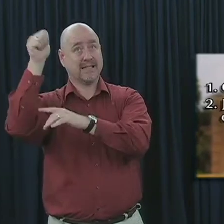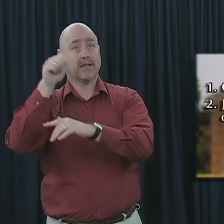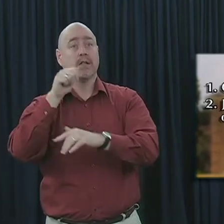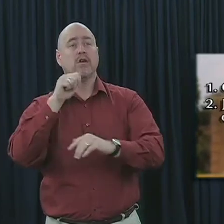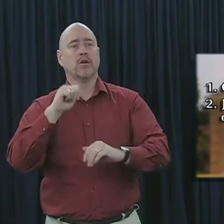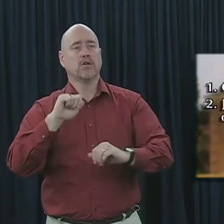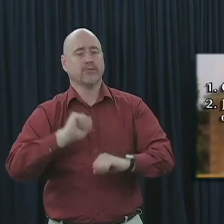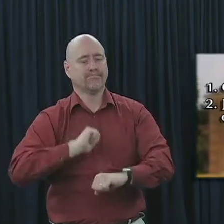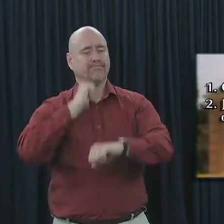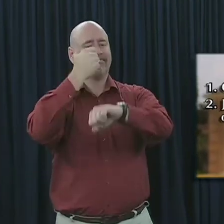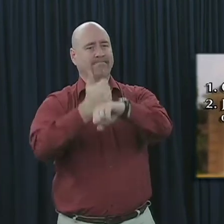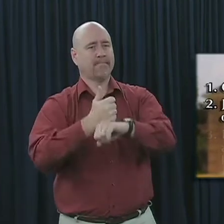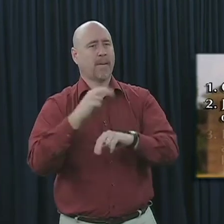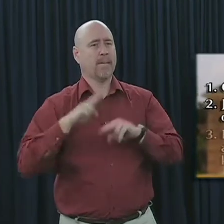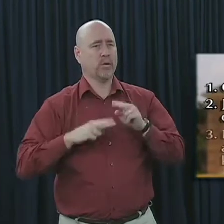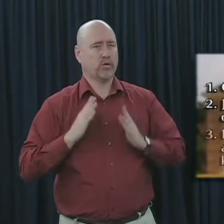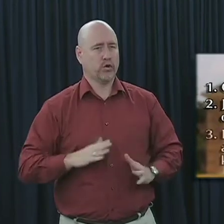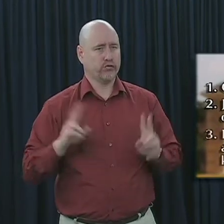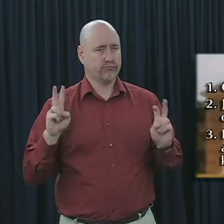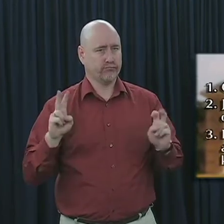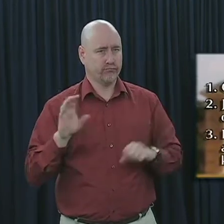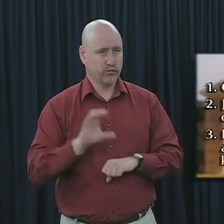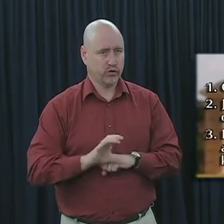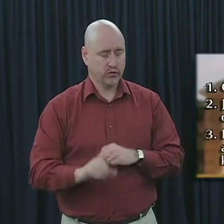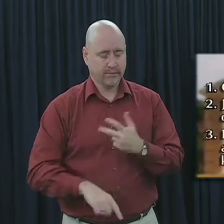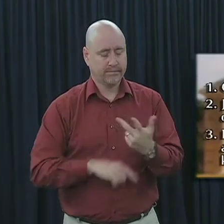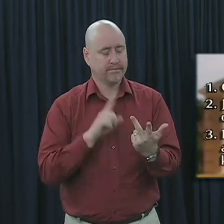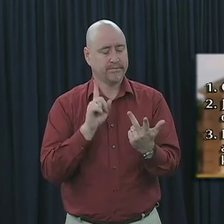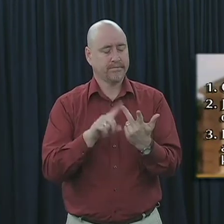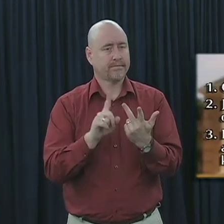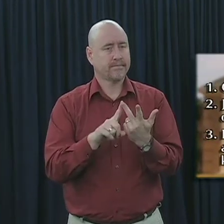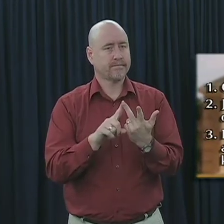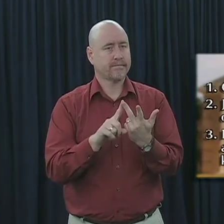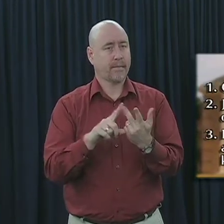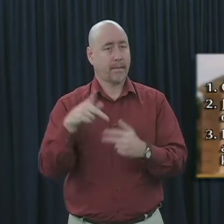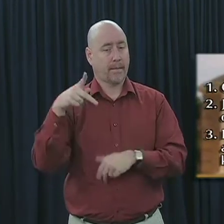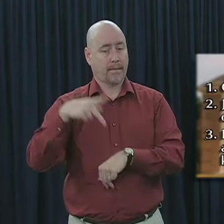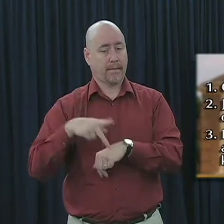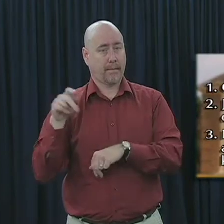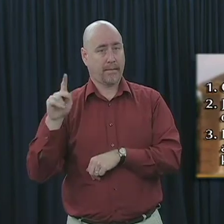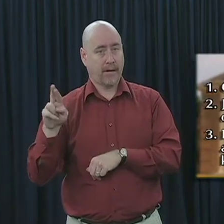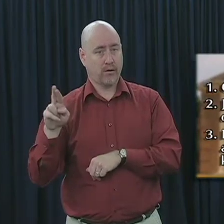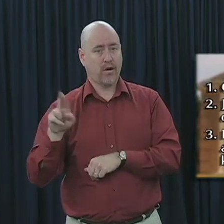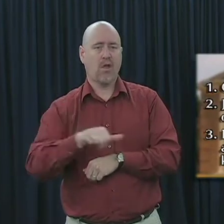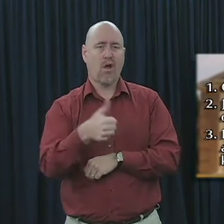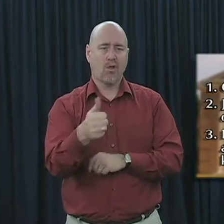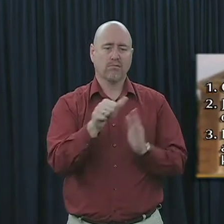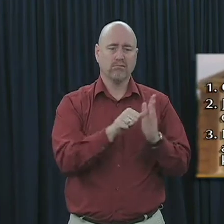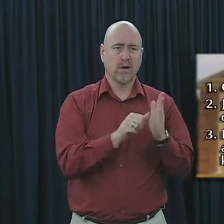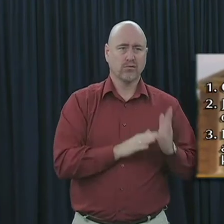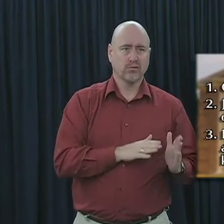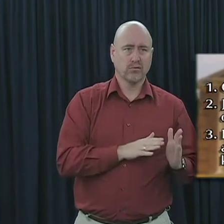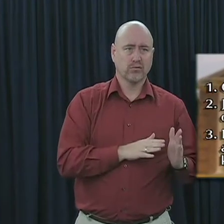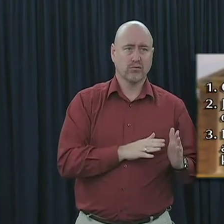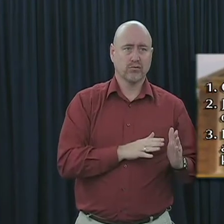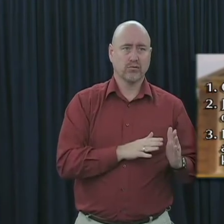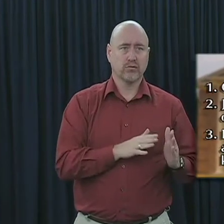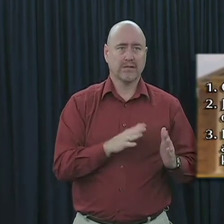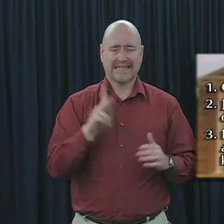of his church. And number three, let's notice that Peter and the rest of the apostles would be given keys to the